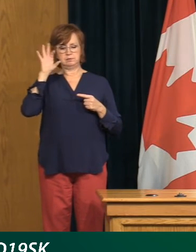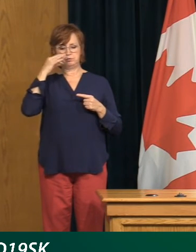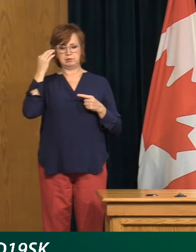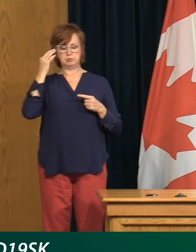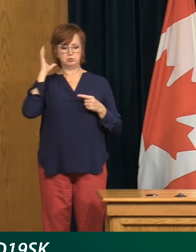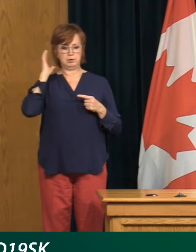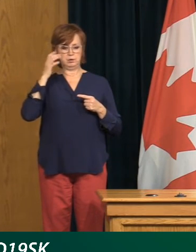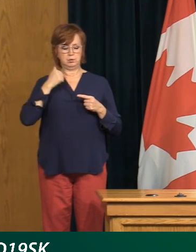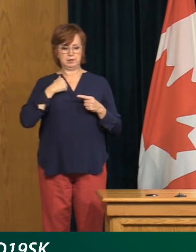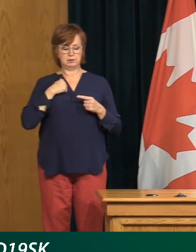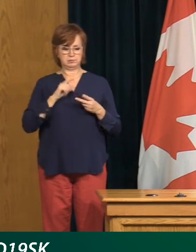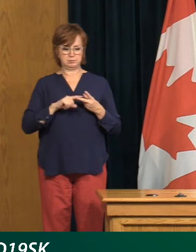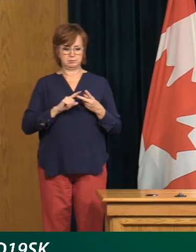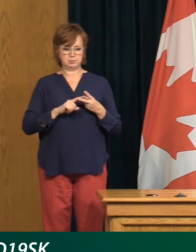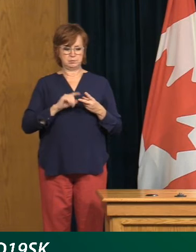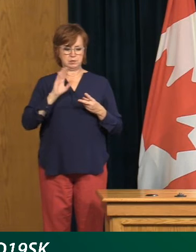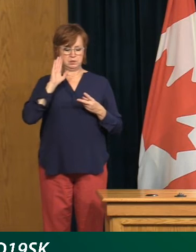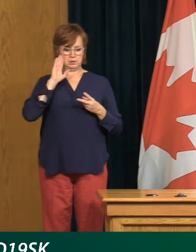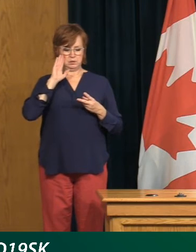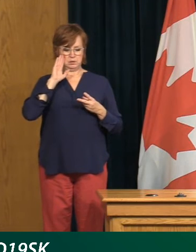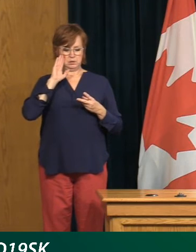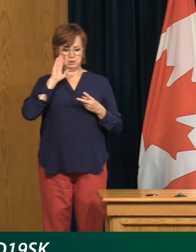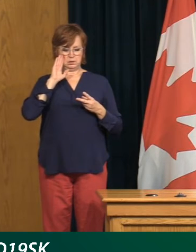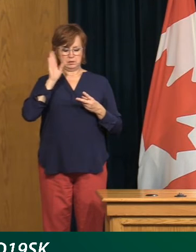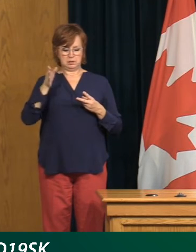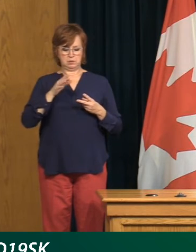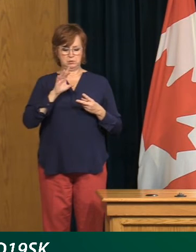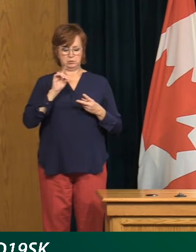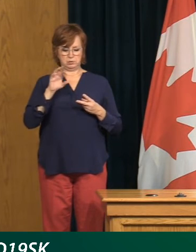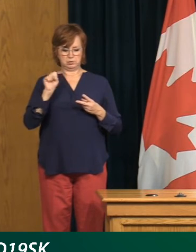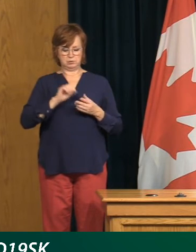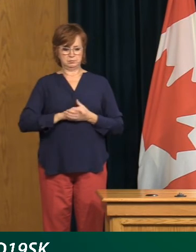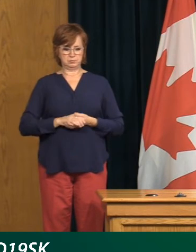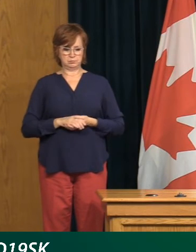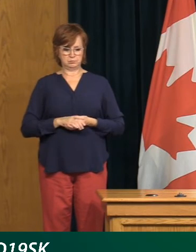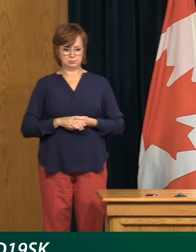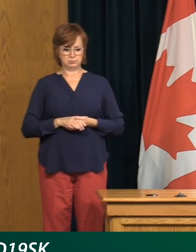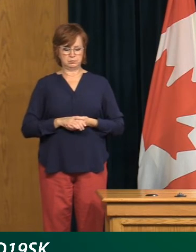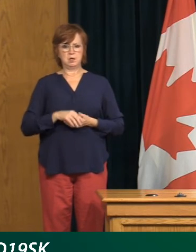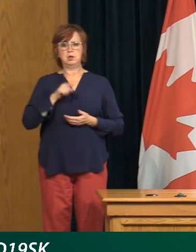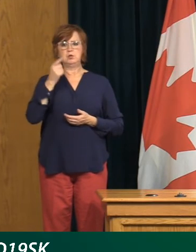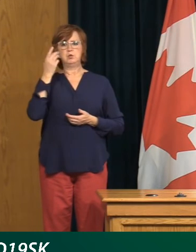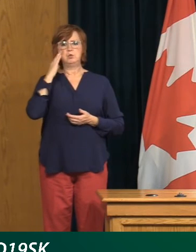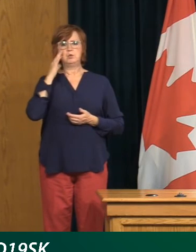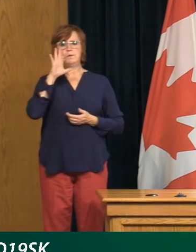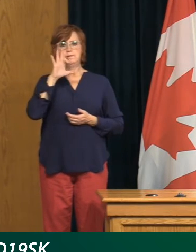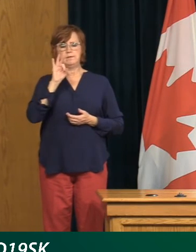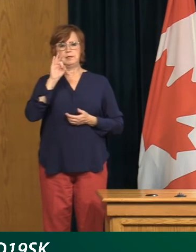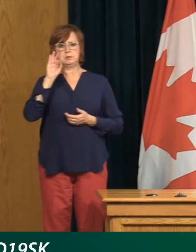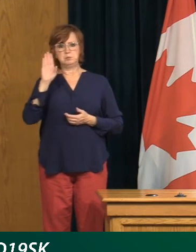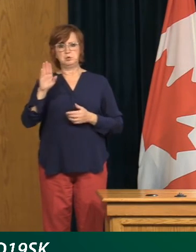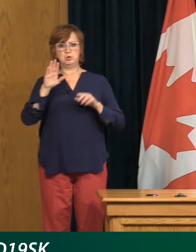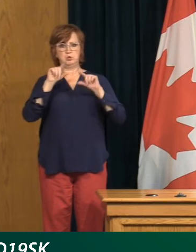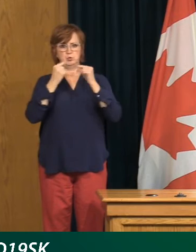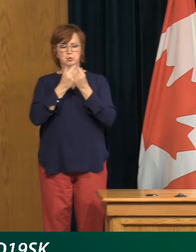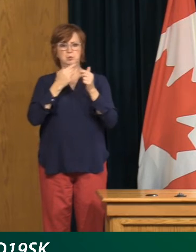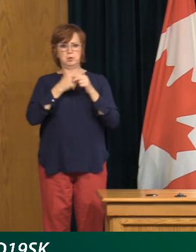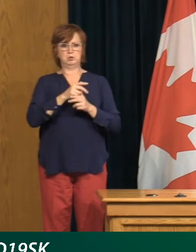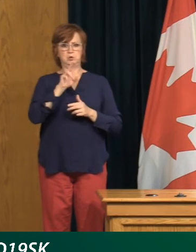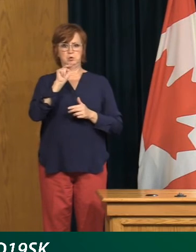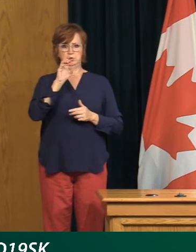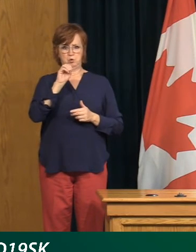Shahab. I was wondering if you are aware of the existence of a Facebook group called No Mass Saskatchewan.